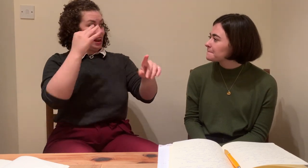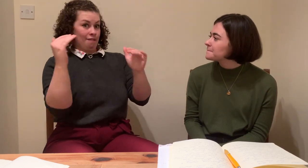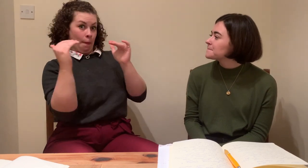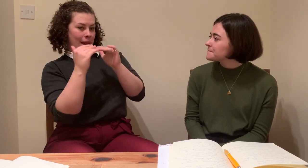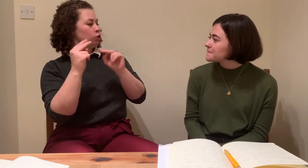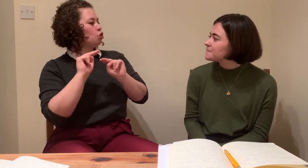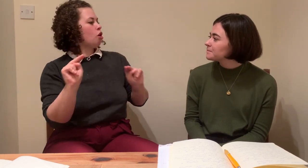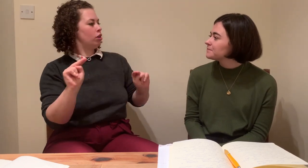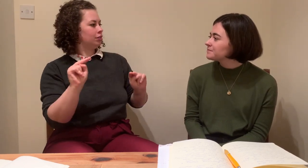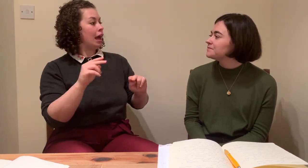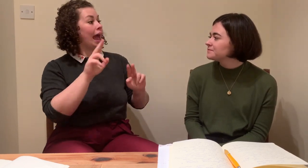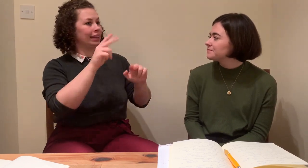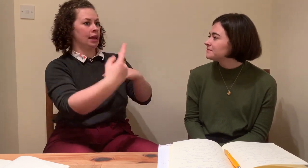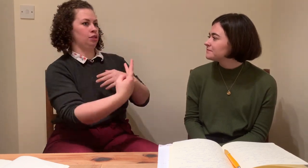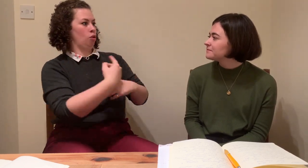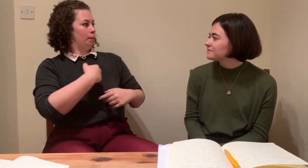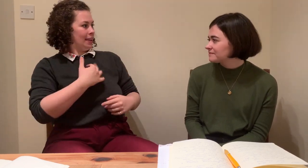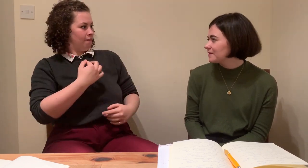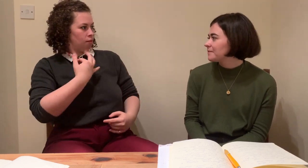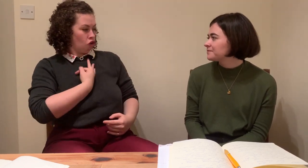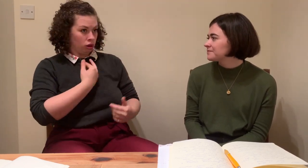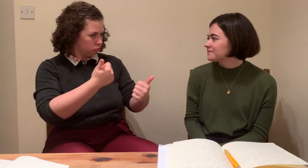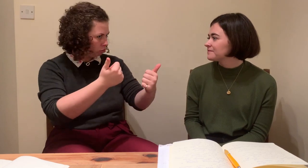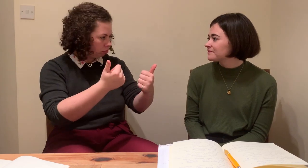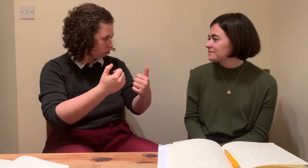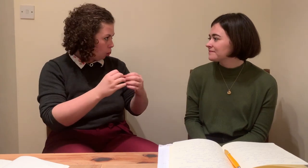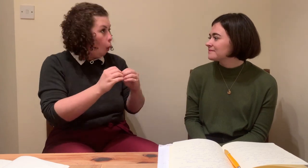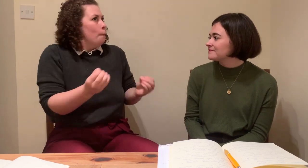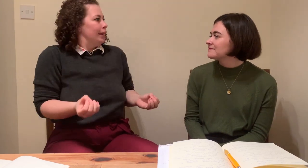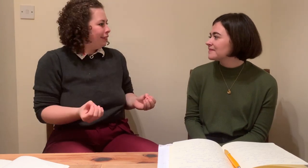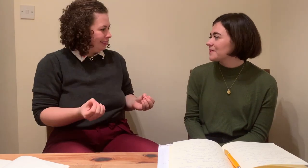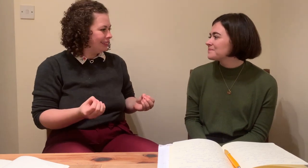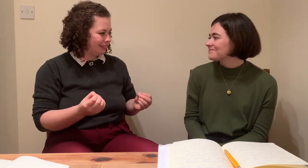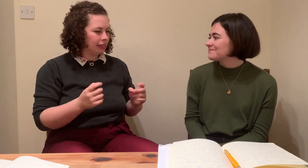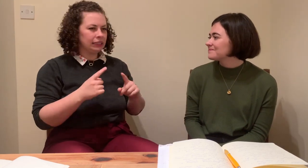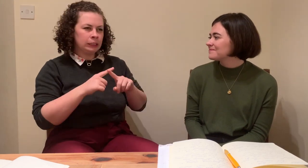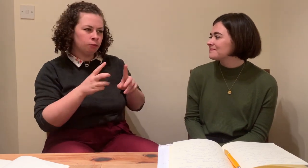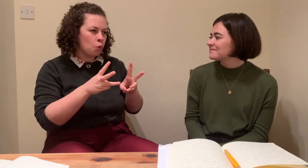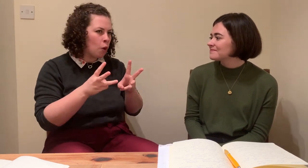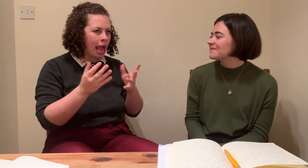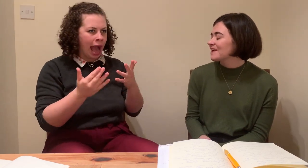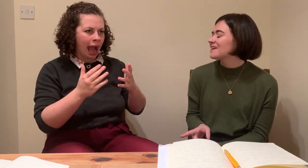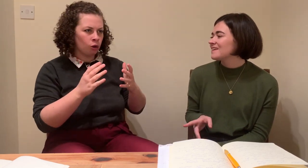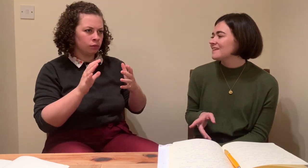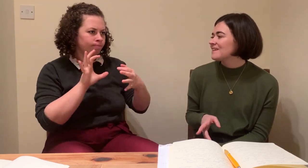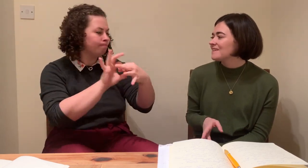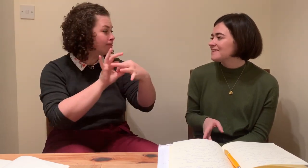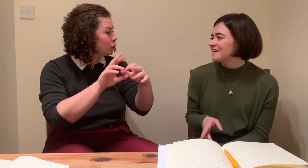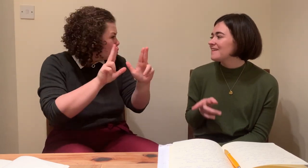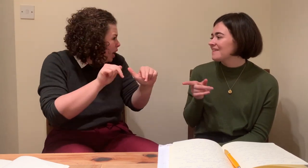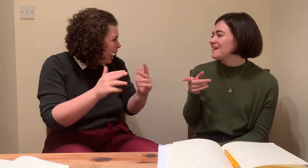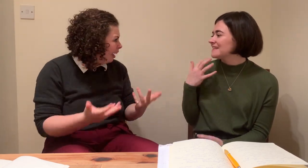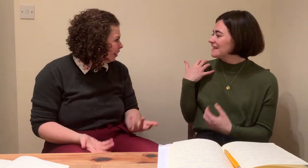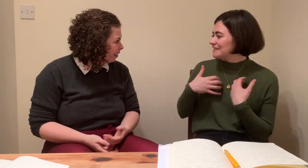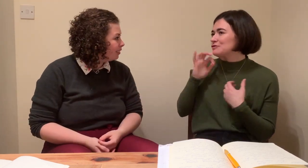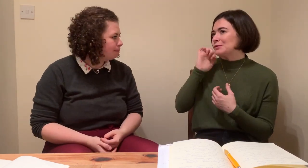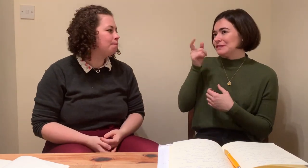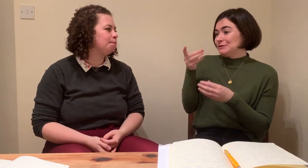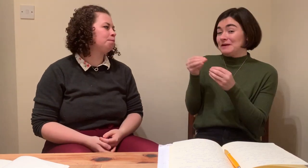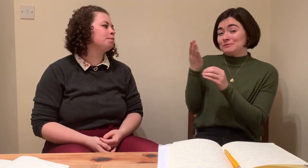similarly, if she went off, which never happened in the job, like, she was beautiful, really stunning work. But if she had gone off, I was able to,